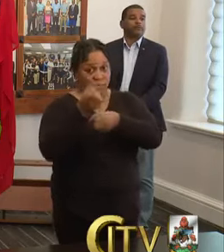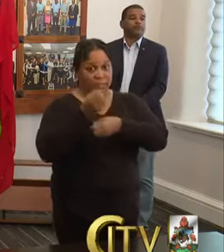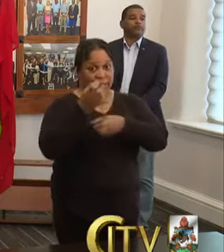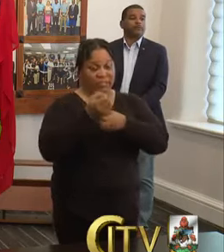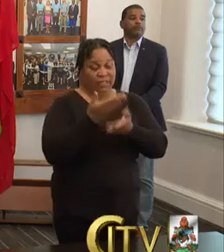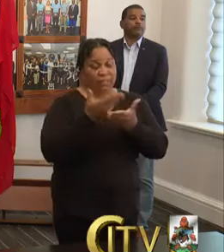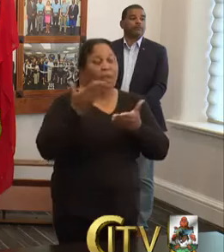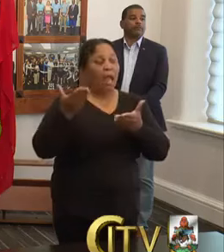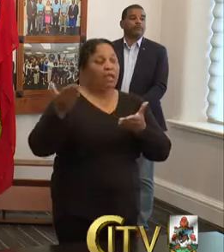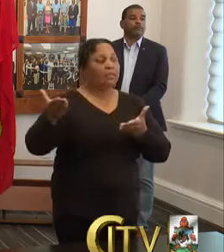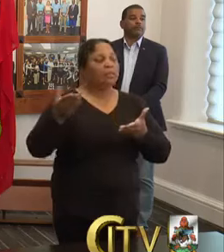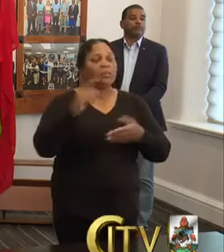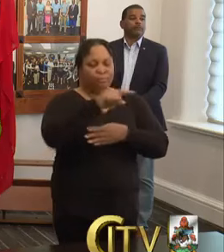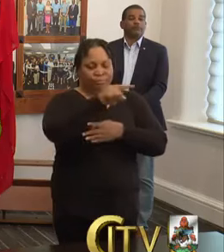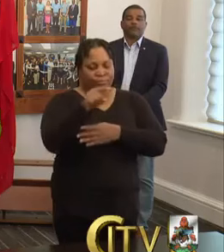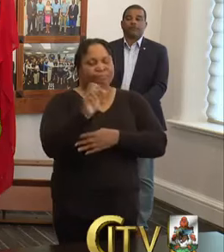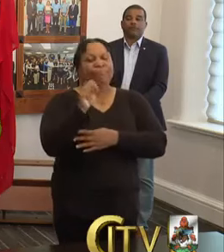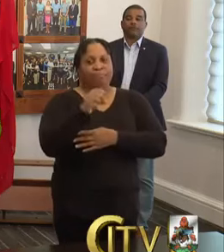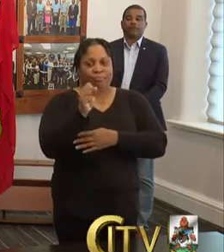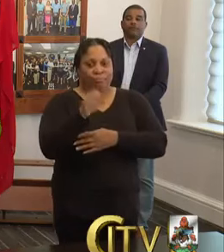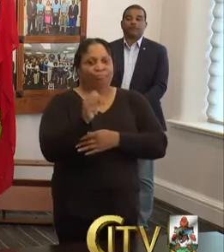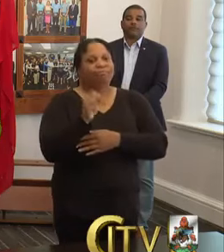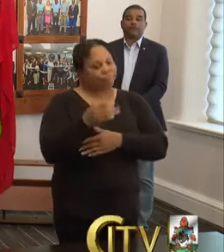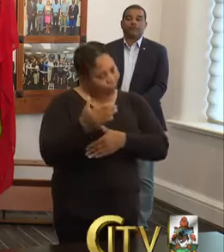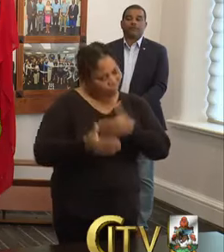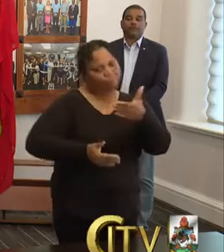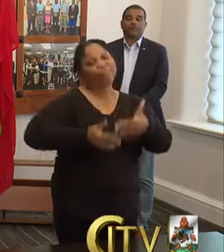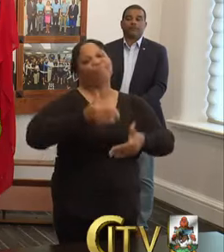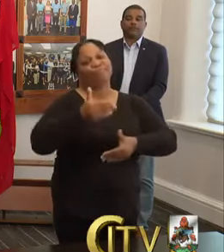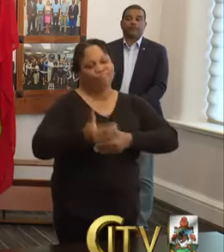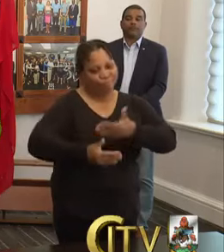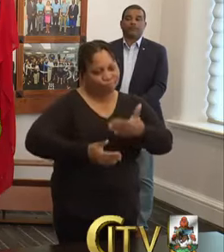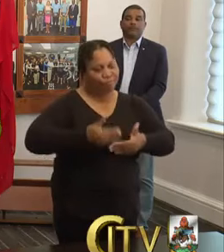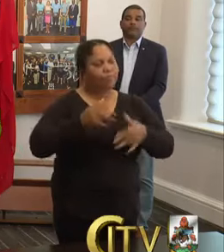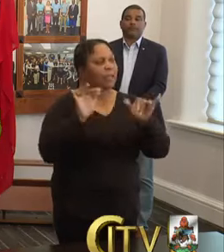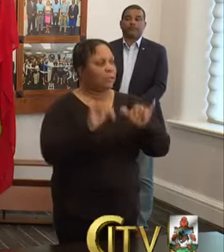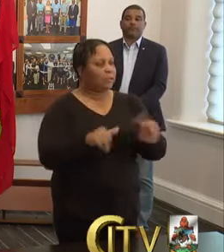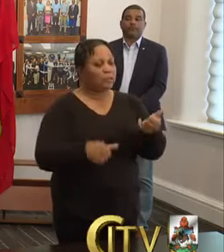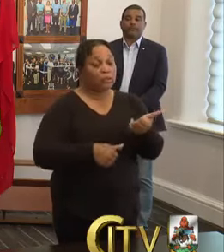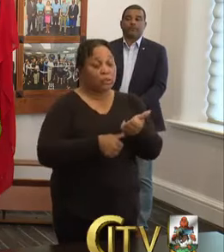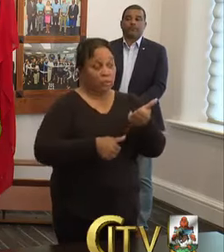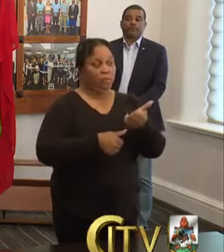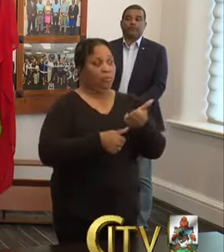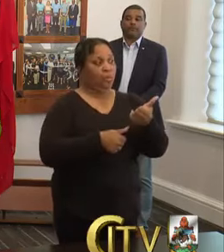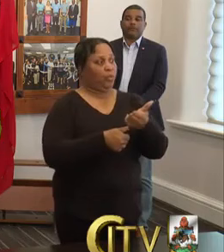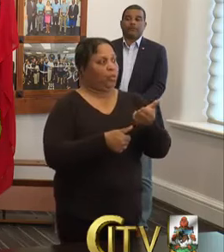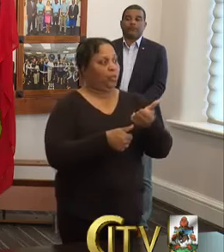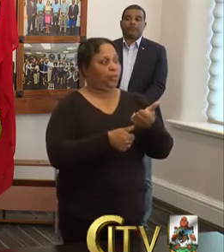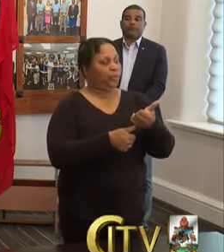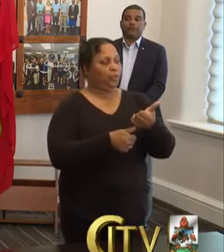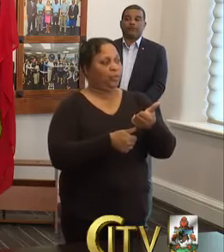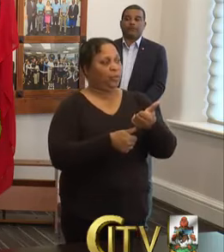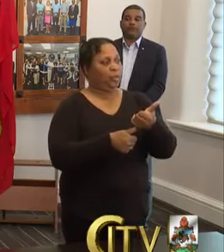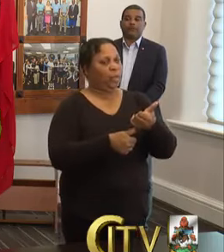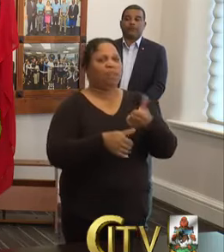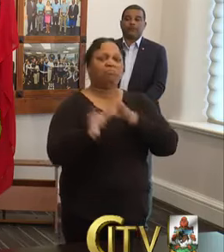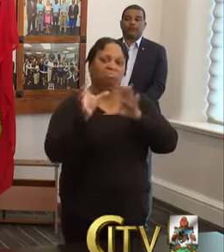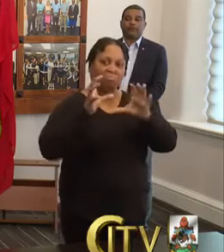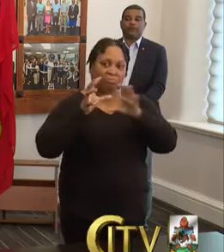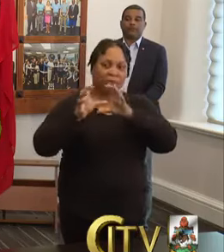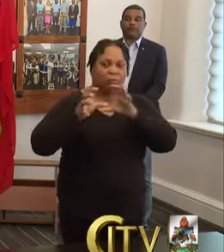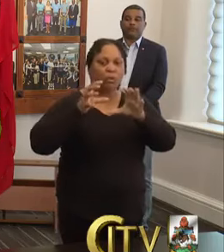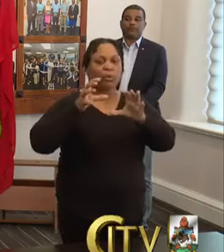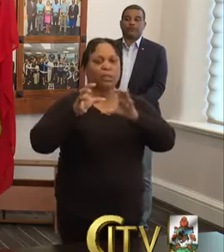from them. Those discussions are ongoing. We have received support insofar as communications